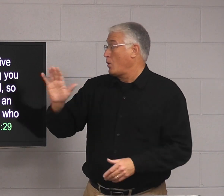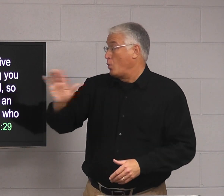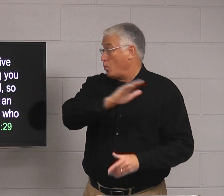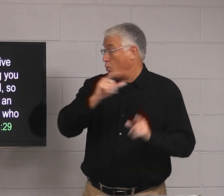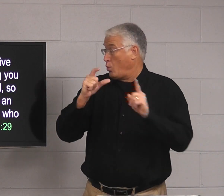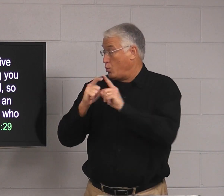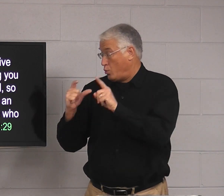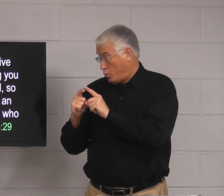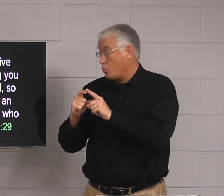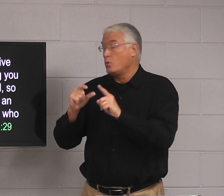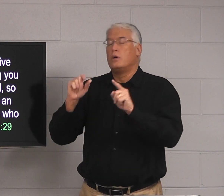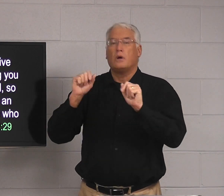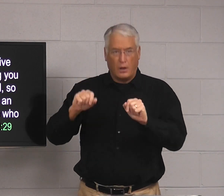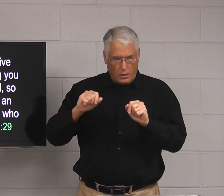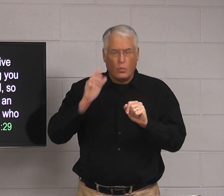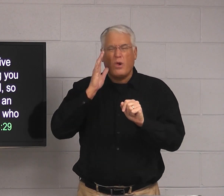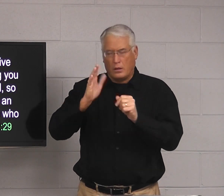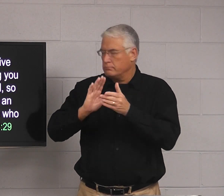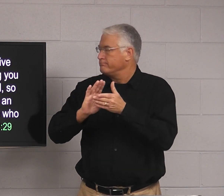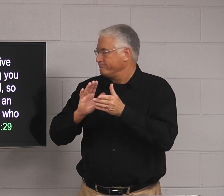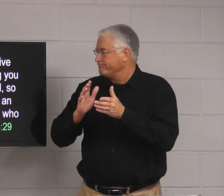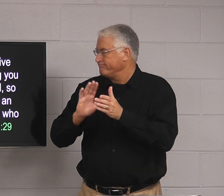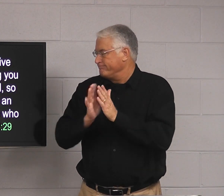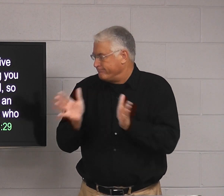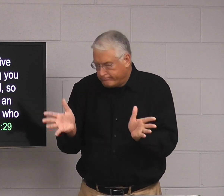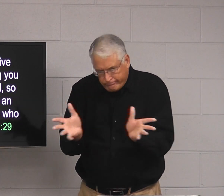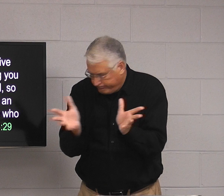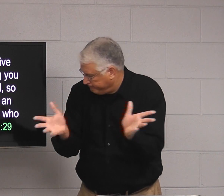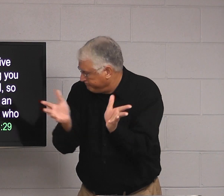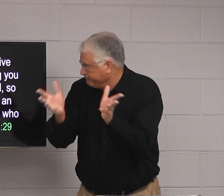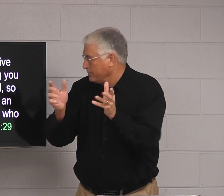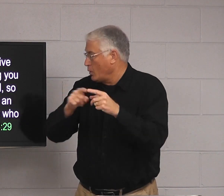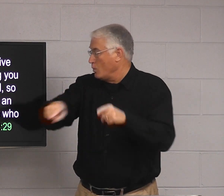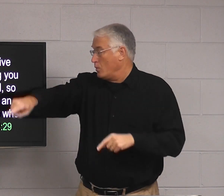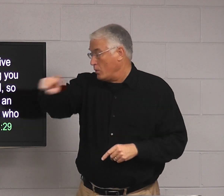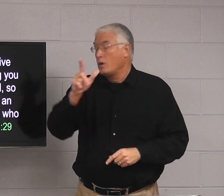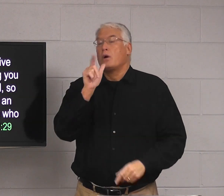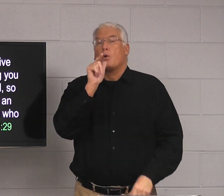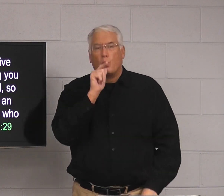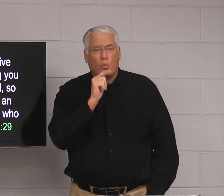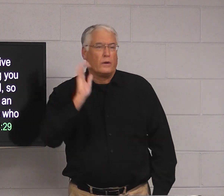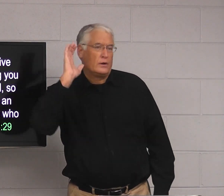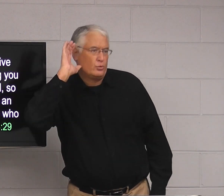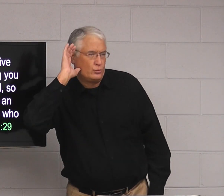So that your words will be an encouragement to those who hear them.